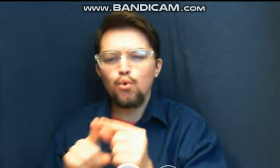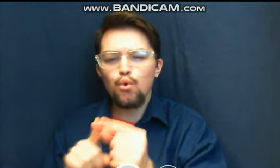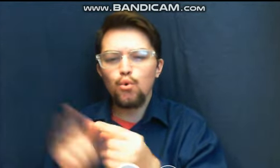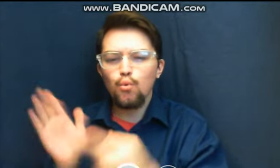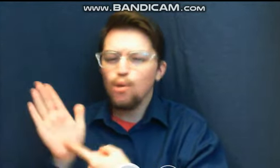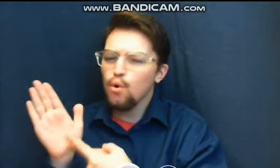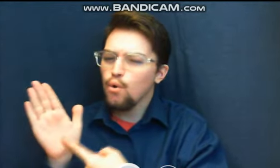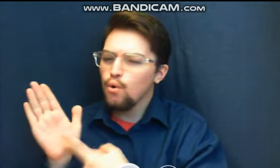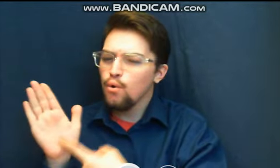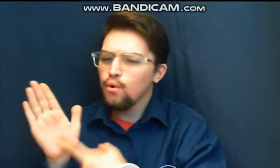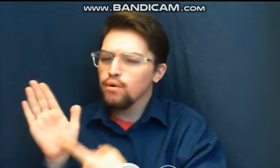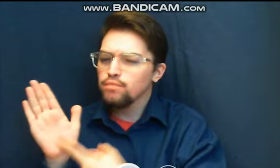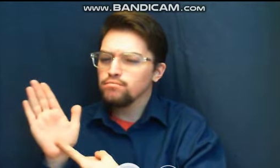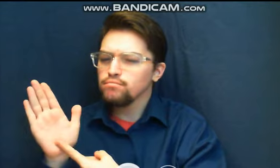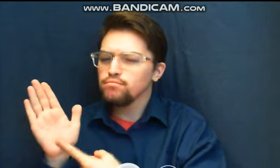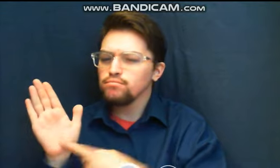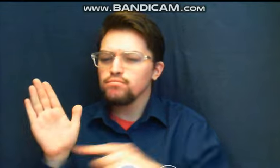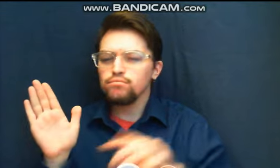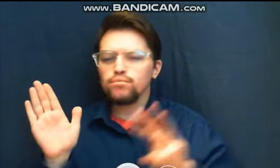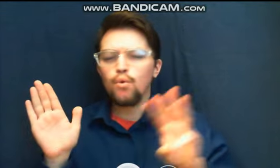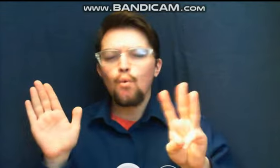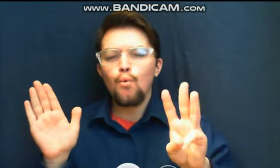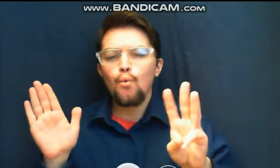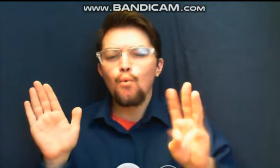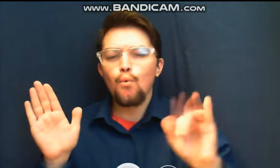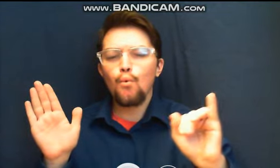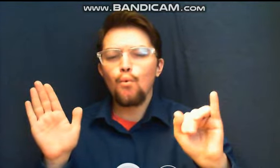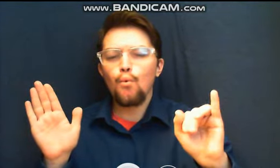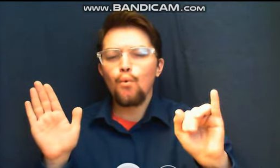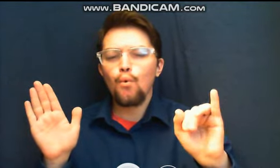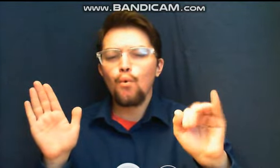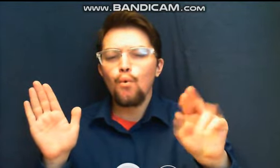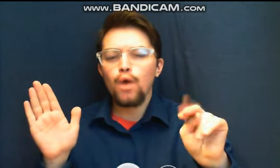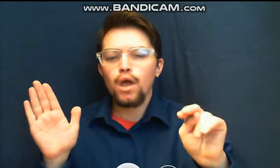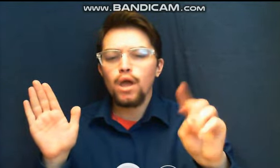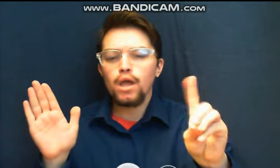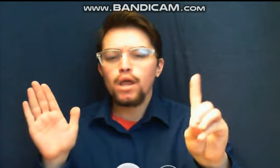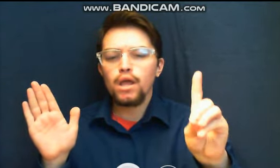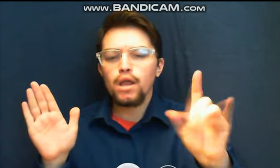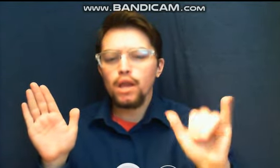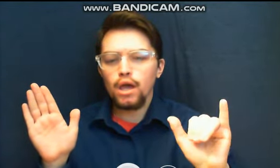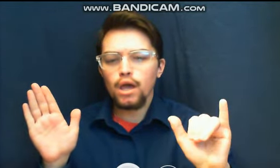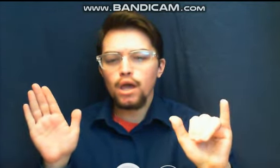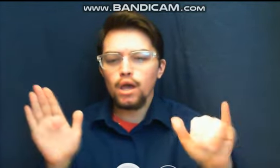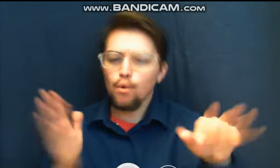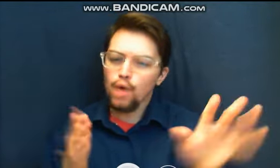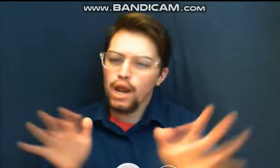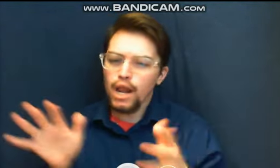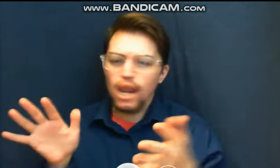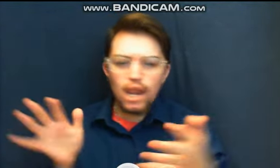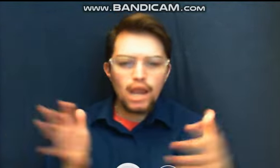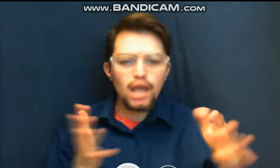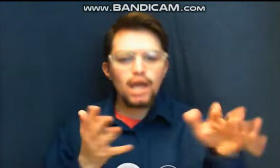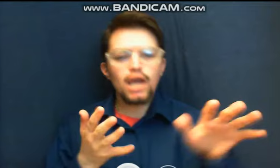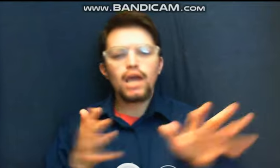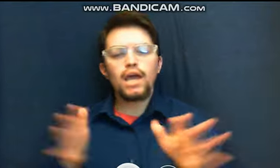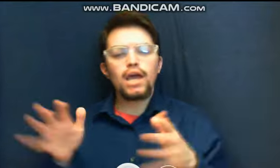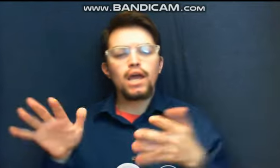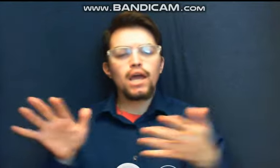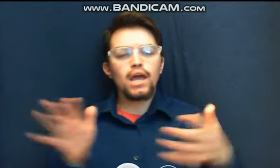Michelle, you see, without the wind, would that kite go so high,